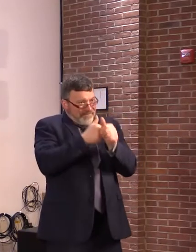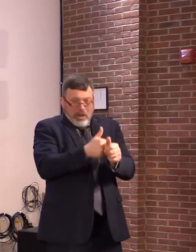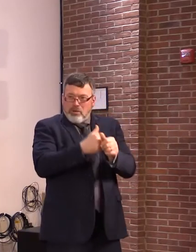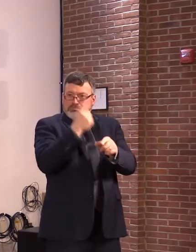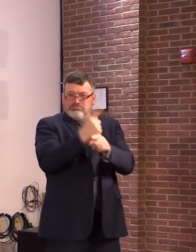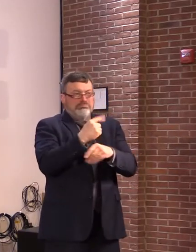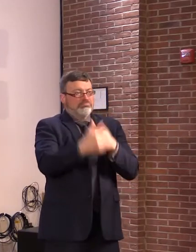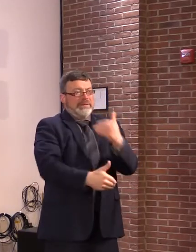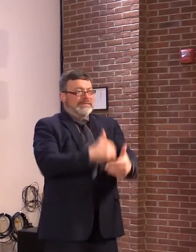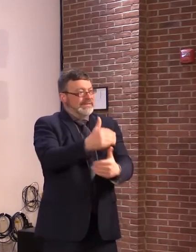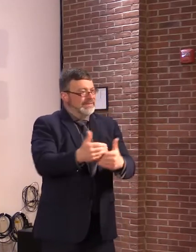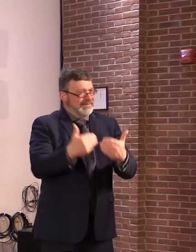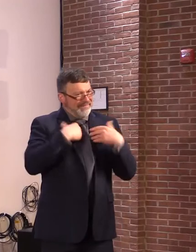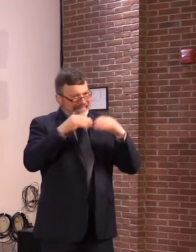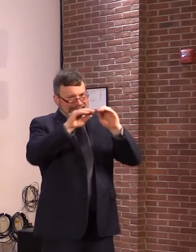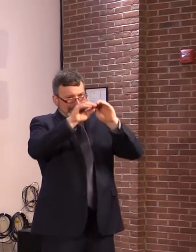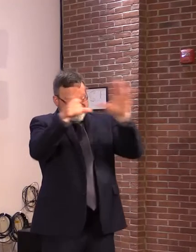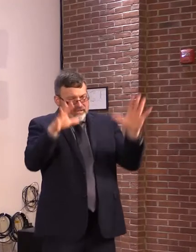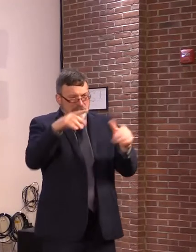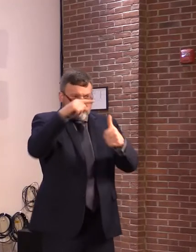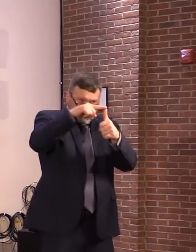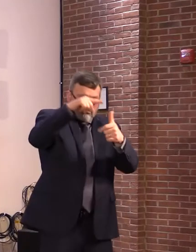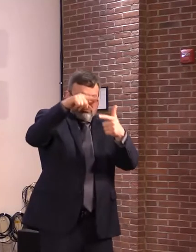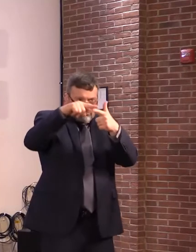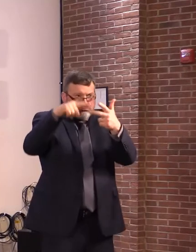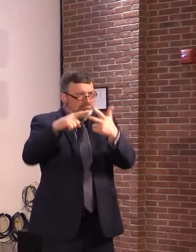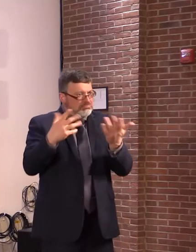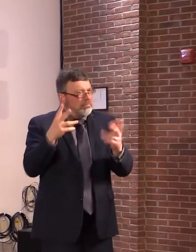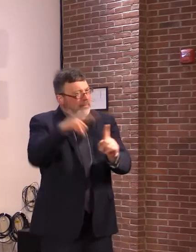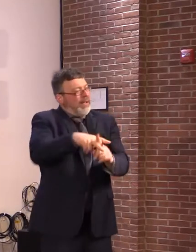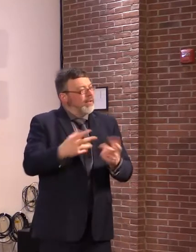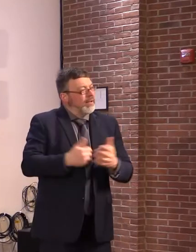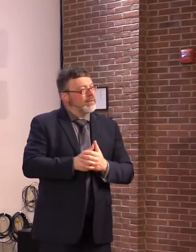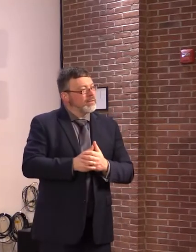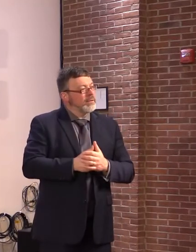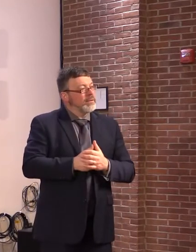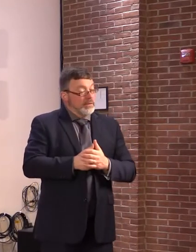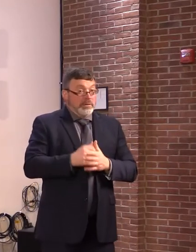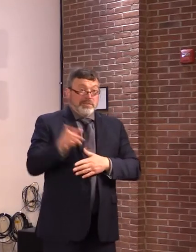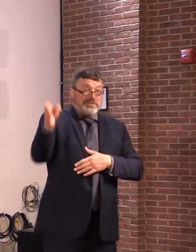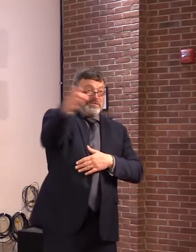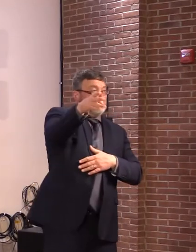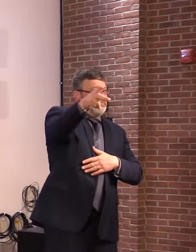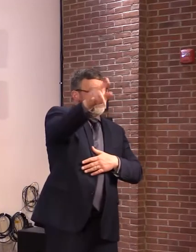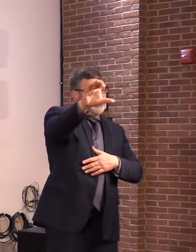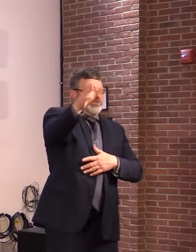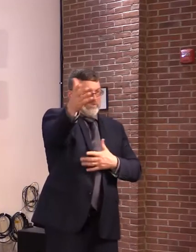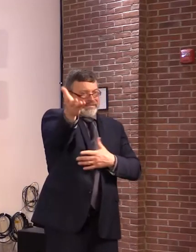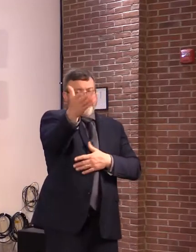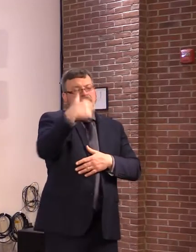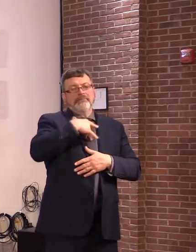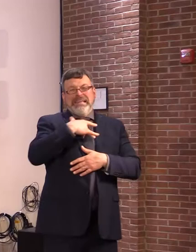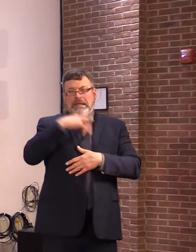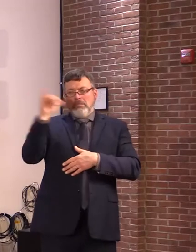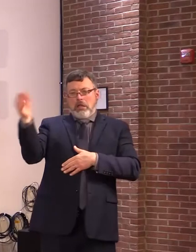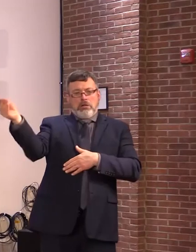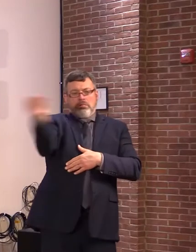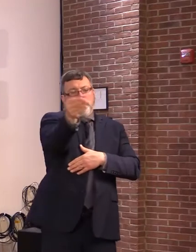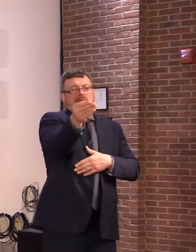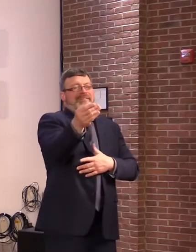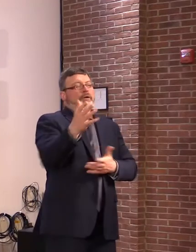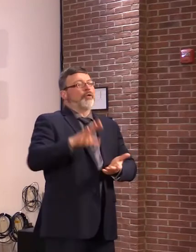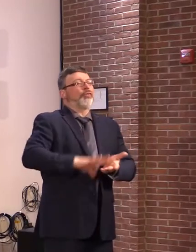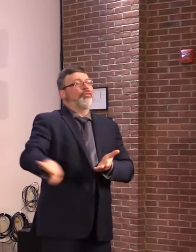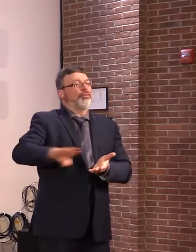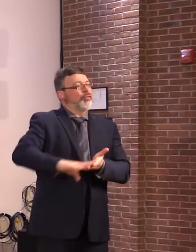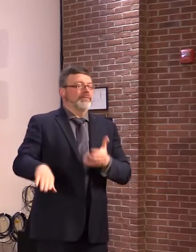think it's punting it to the PUC isn't the answer. I think we need, as a legislature and